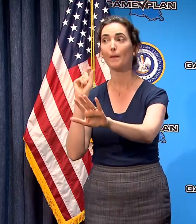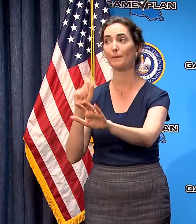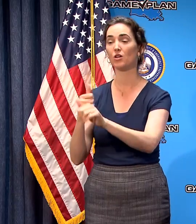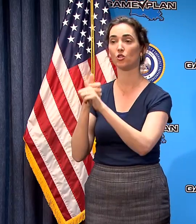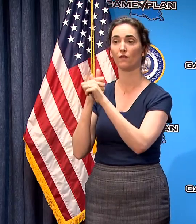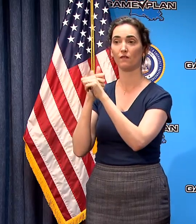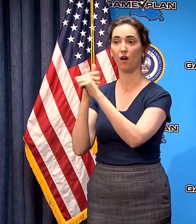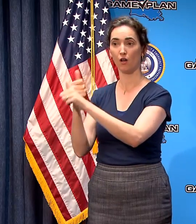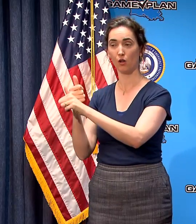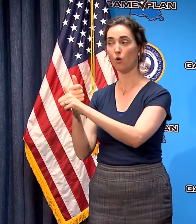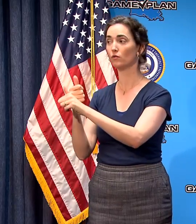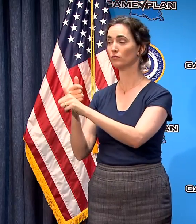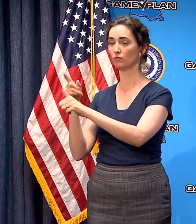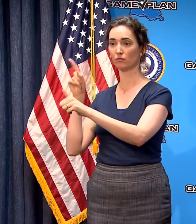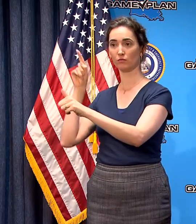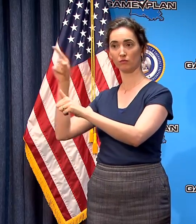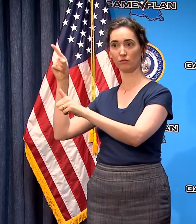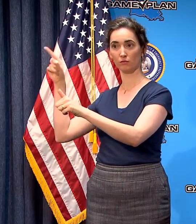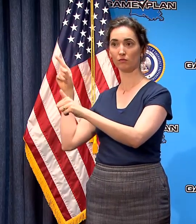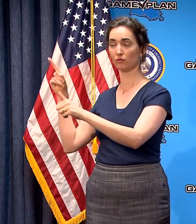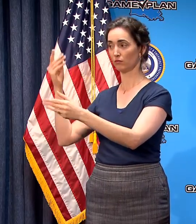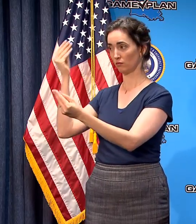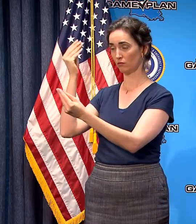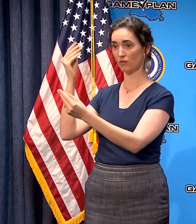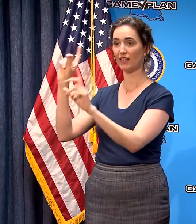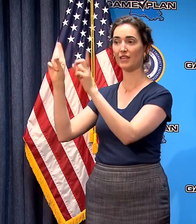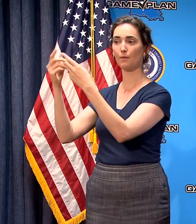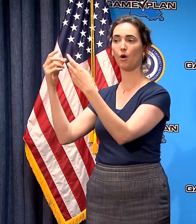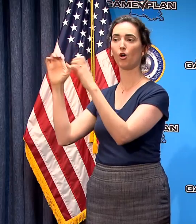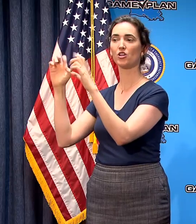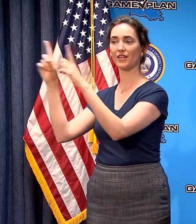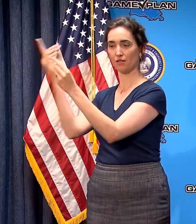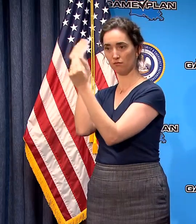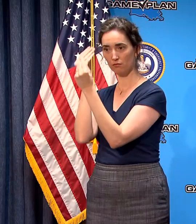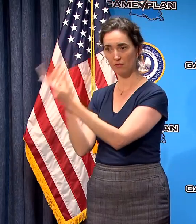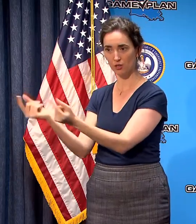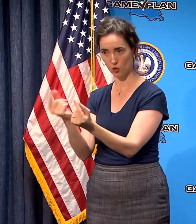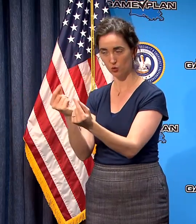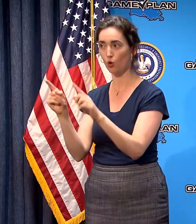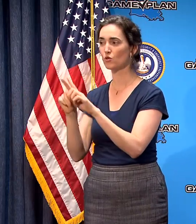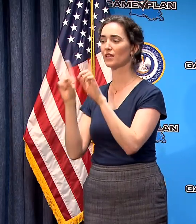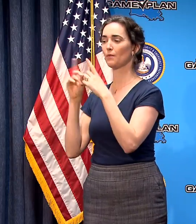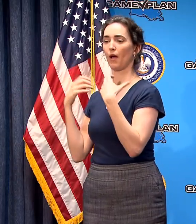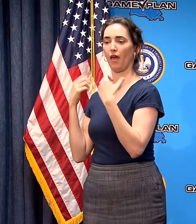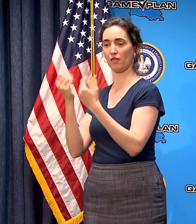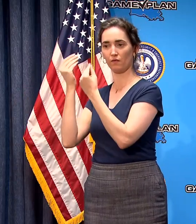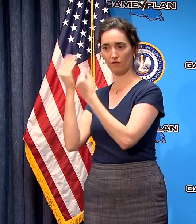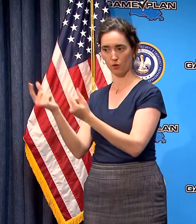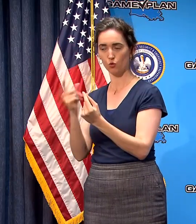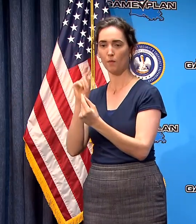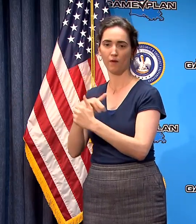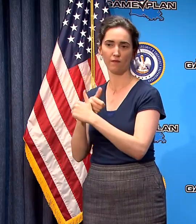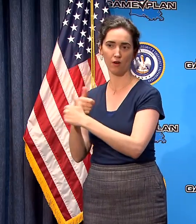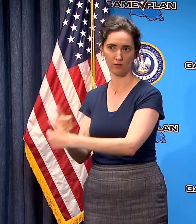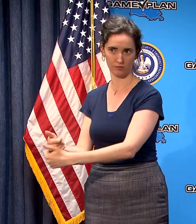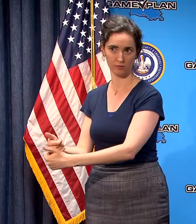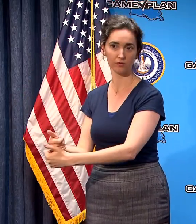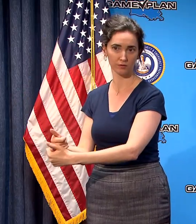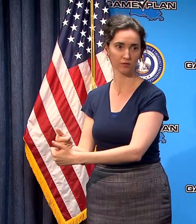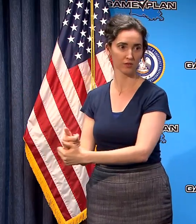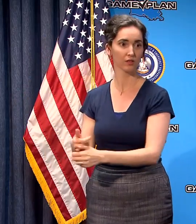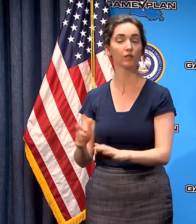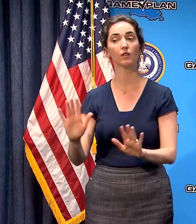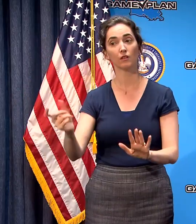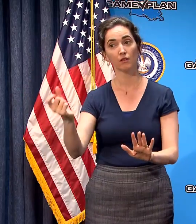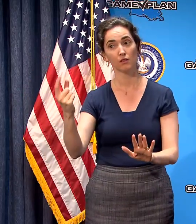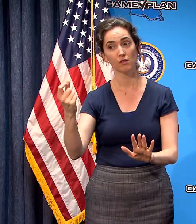with the instructions and directives they're being given by the Department of Education and by the Department of Health and we do